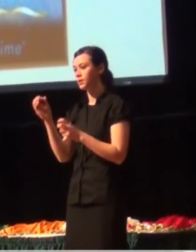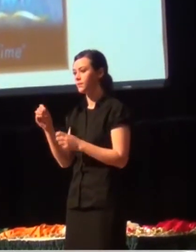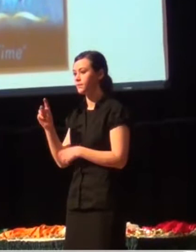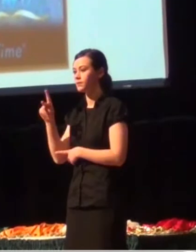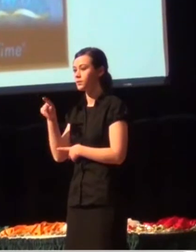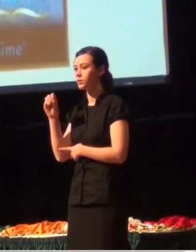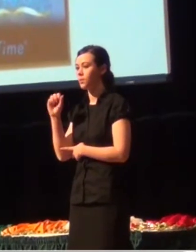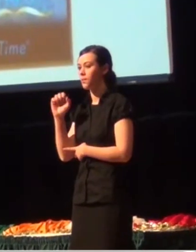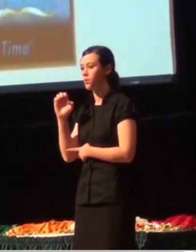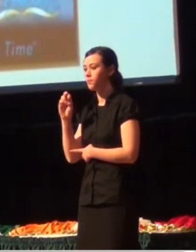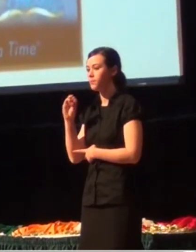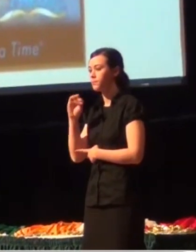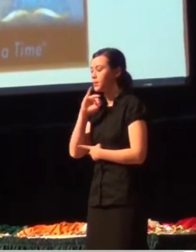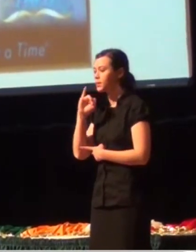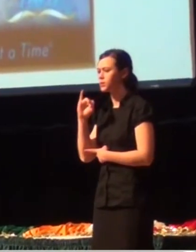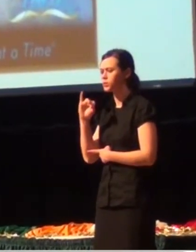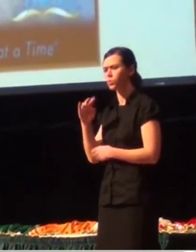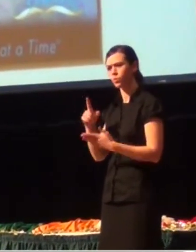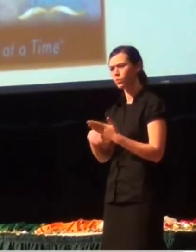You Do? by Clayton Jennings.